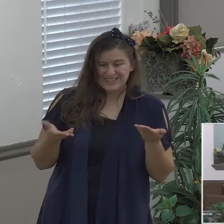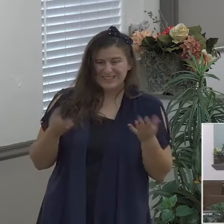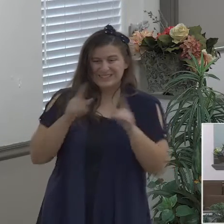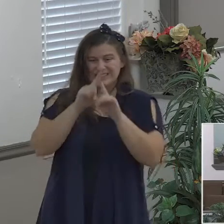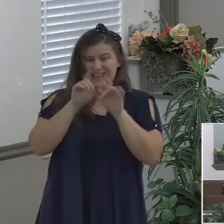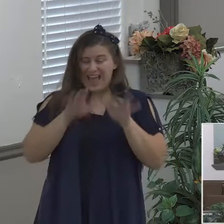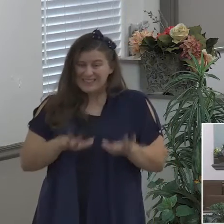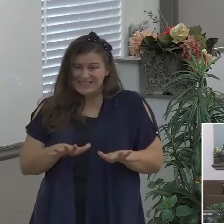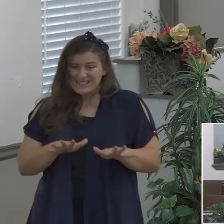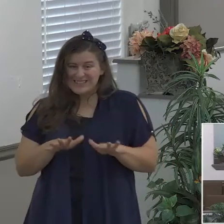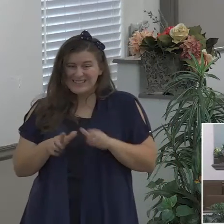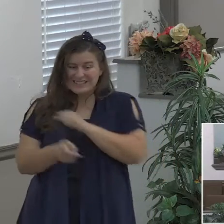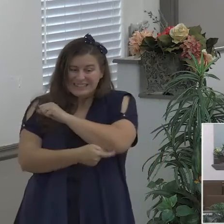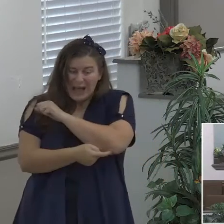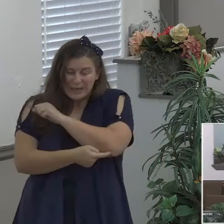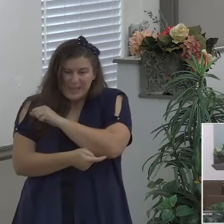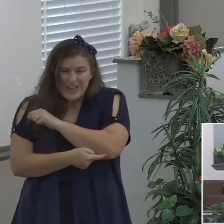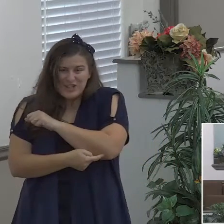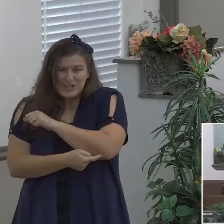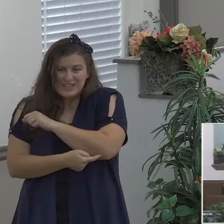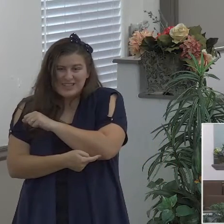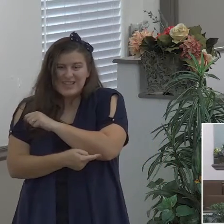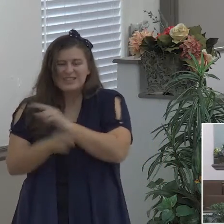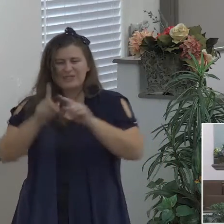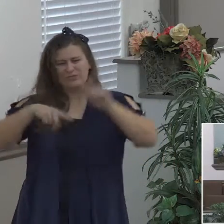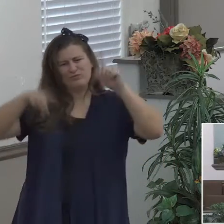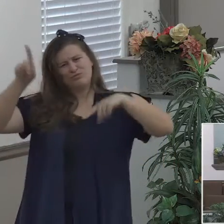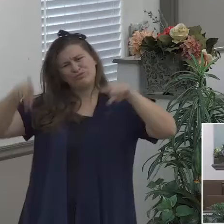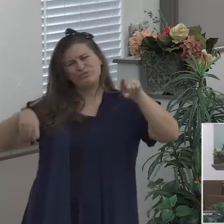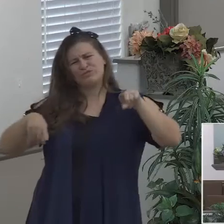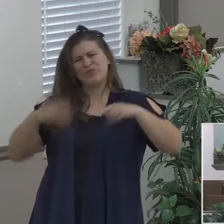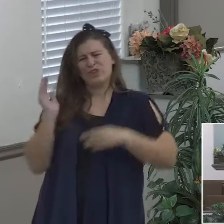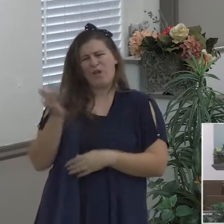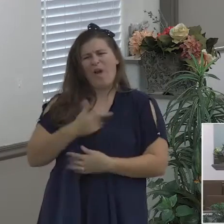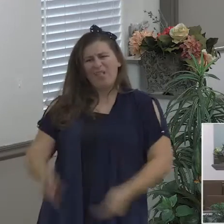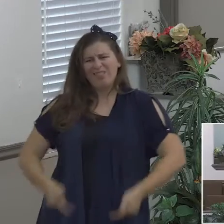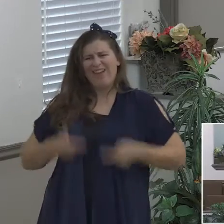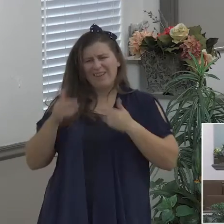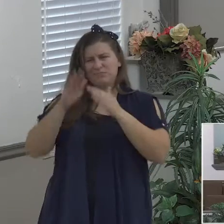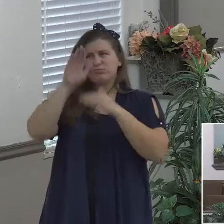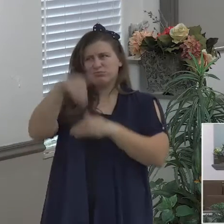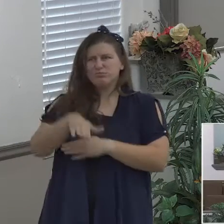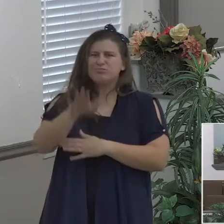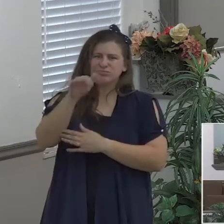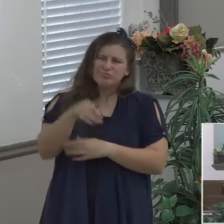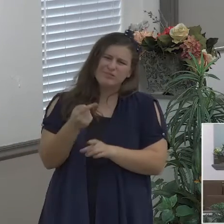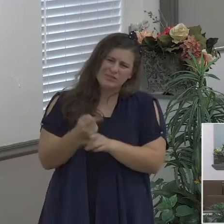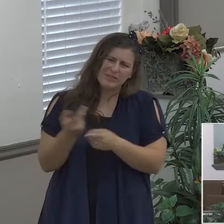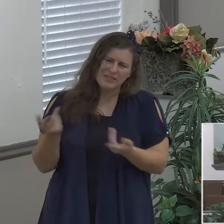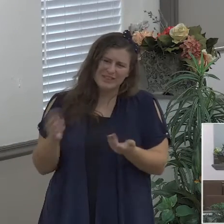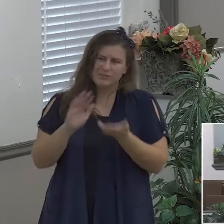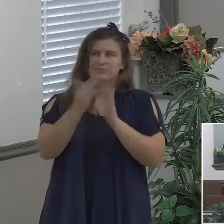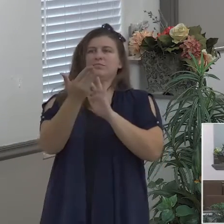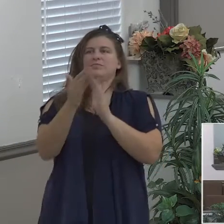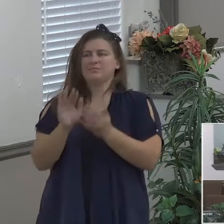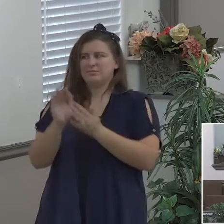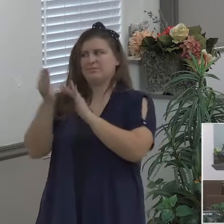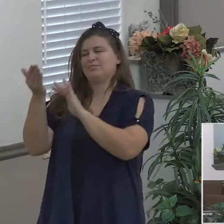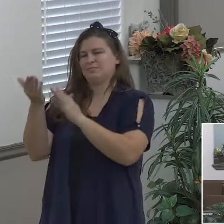that come our way coming up August 1st I'm going to be doing